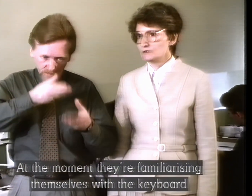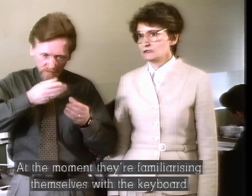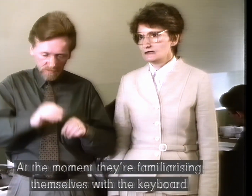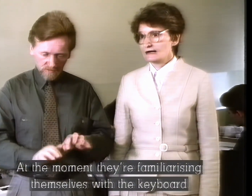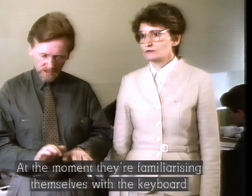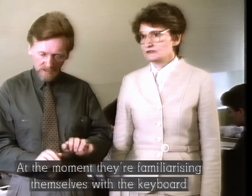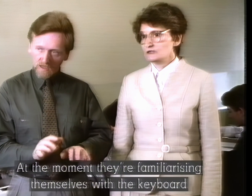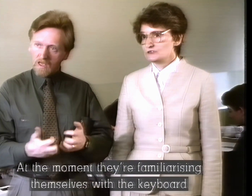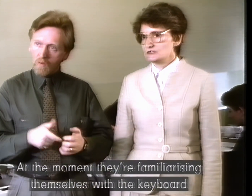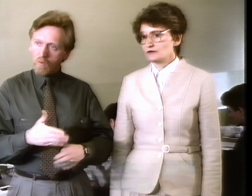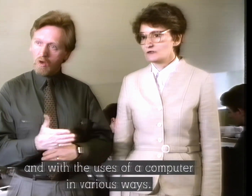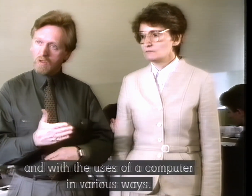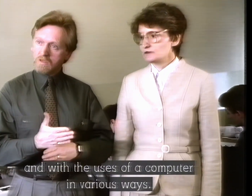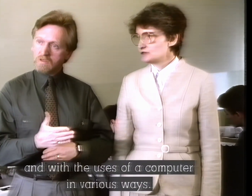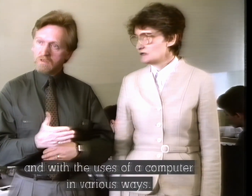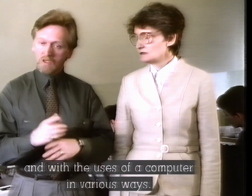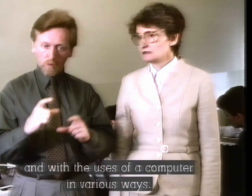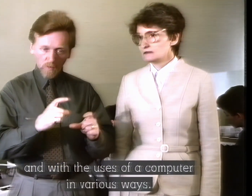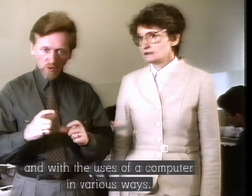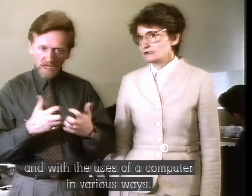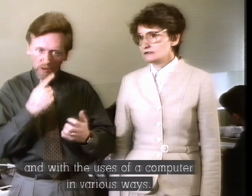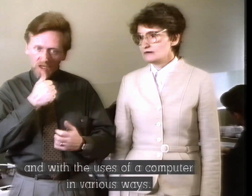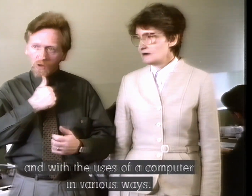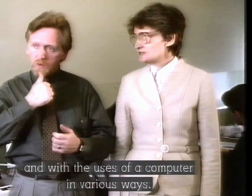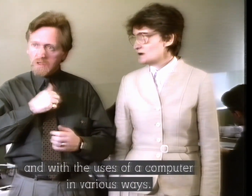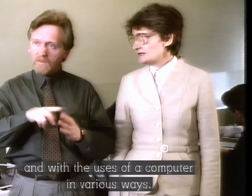and with the uses of the computer in various ways.